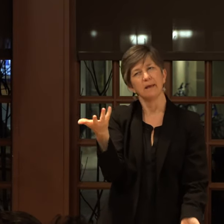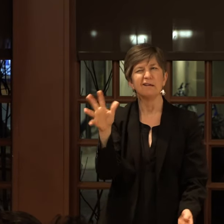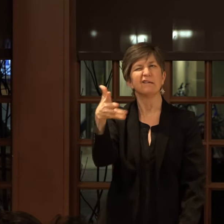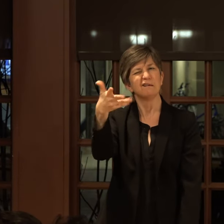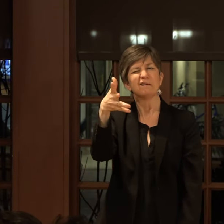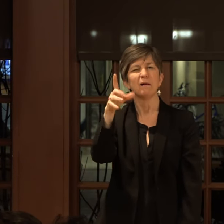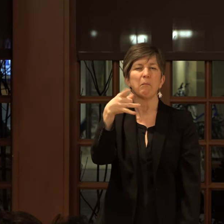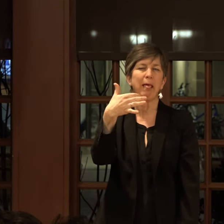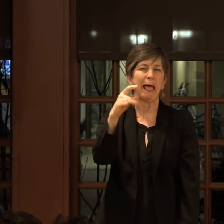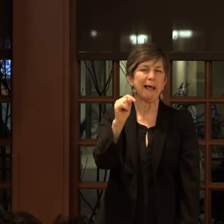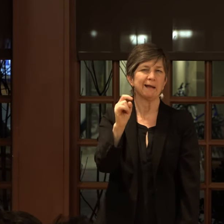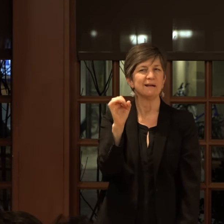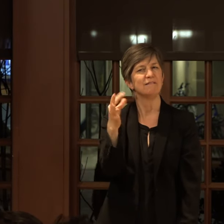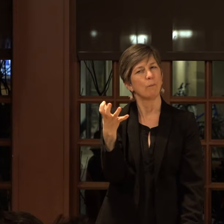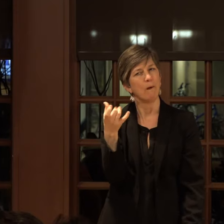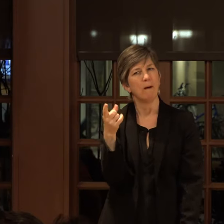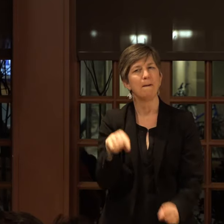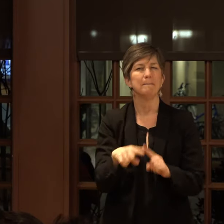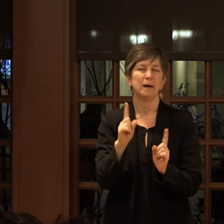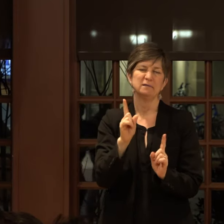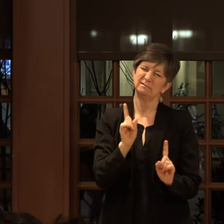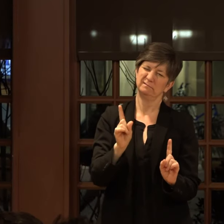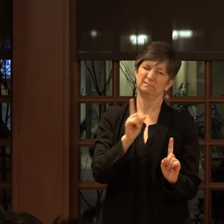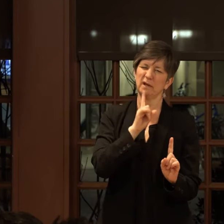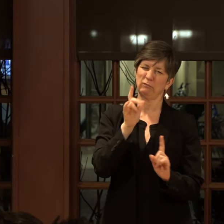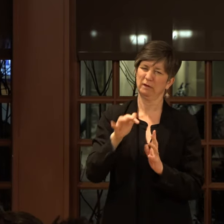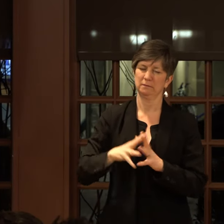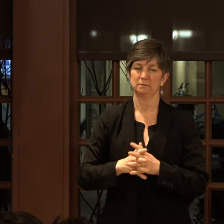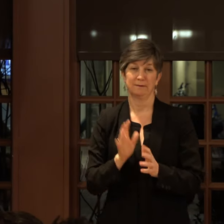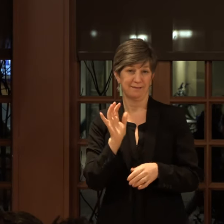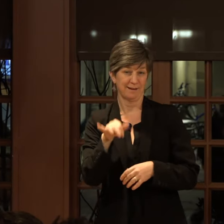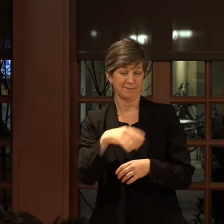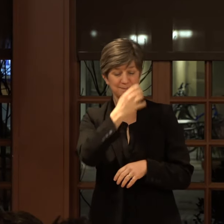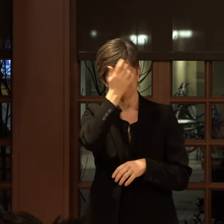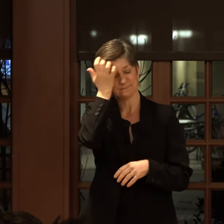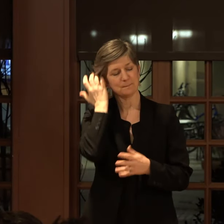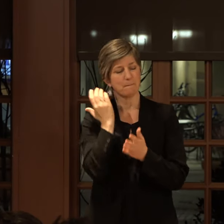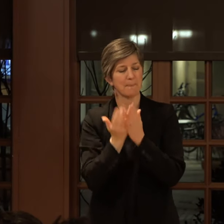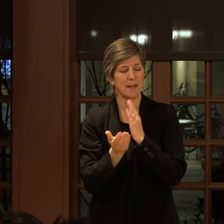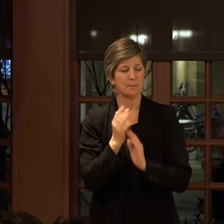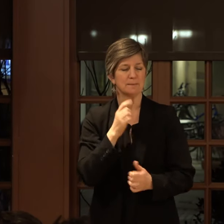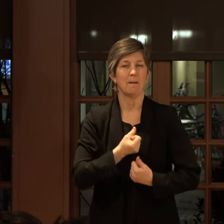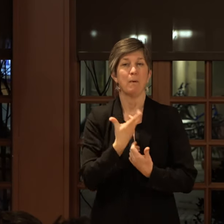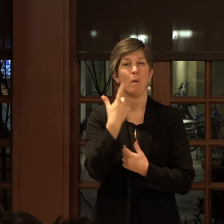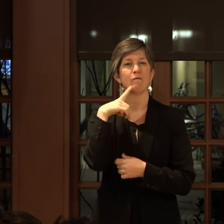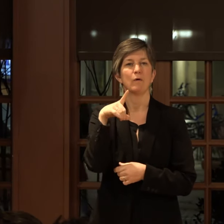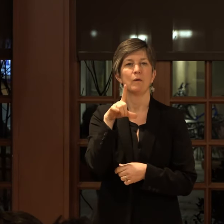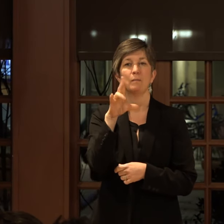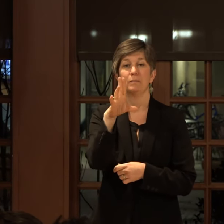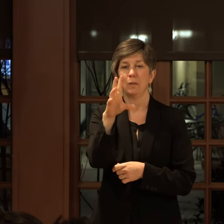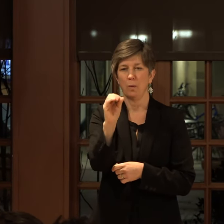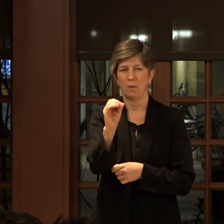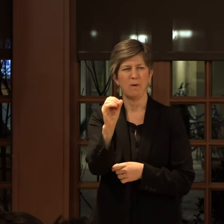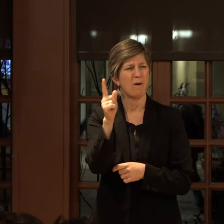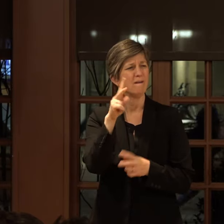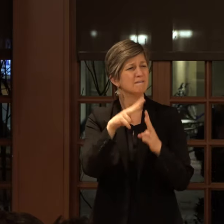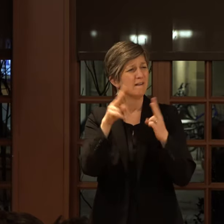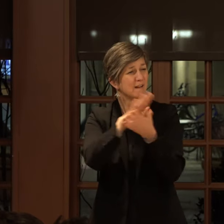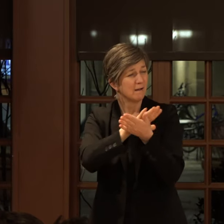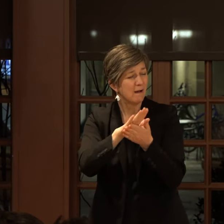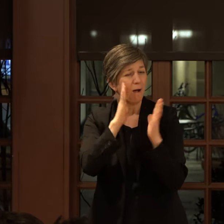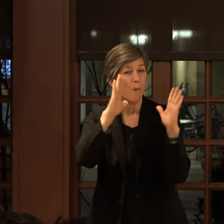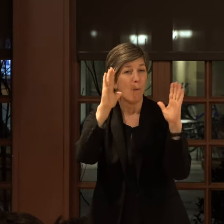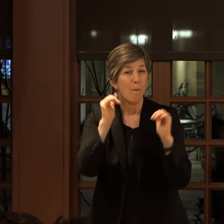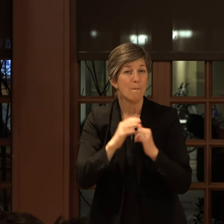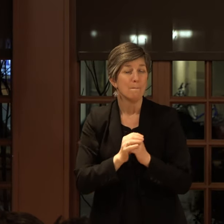of be a planet if you want. But not really. Right? Anyway, this is a poem for Pluto. Y'all have been very, very kind. hope that we get